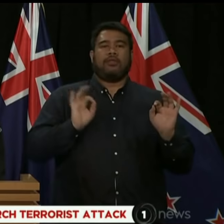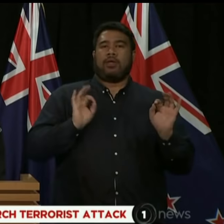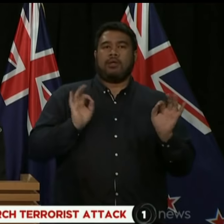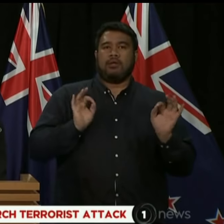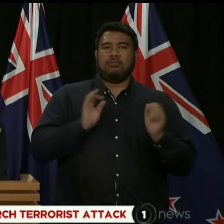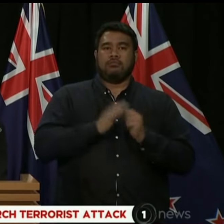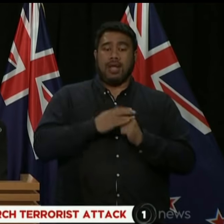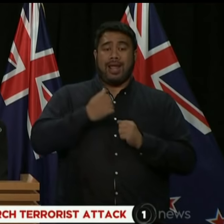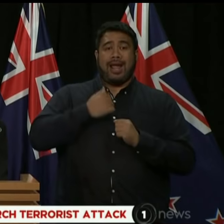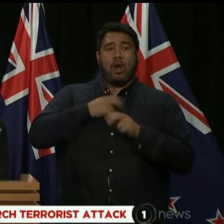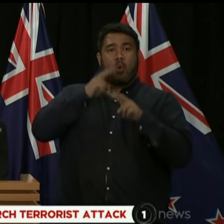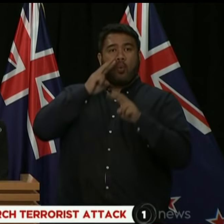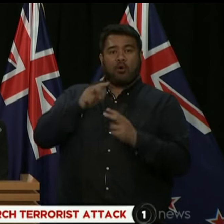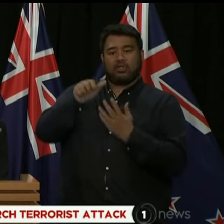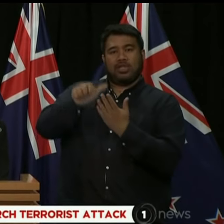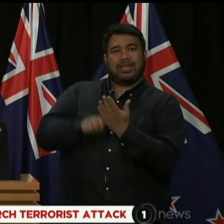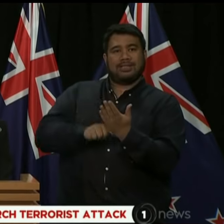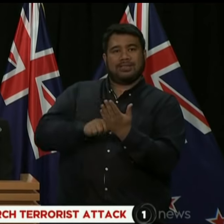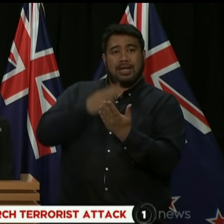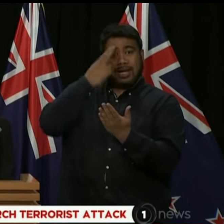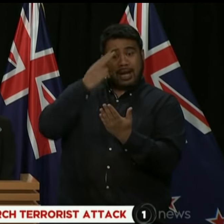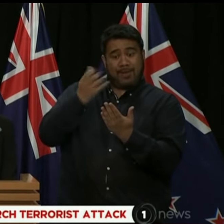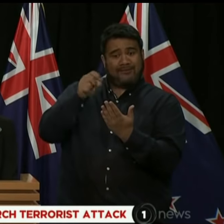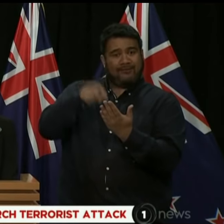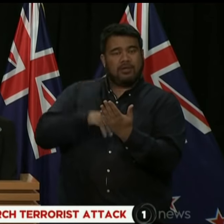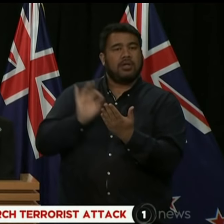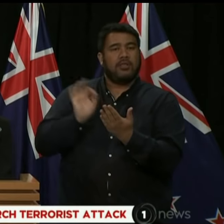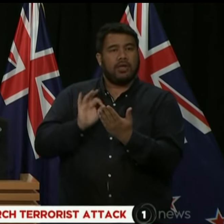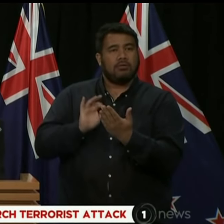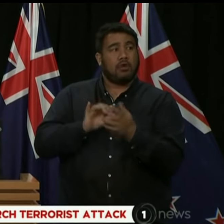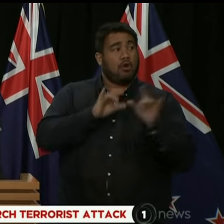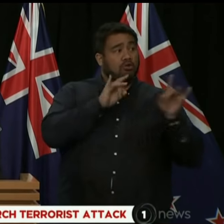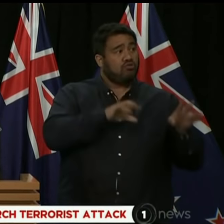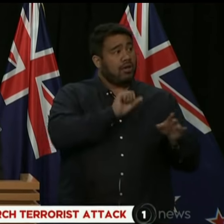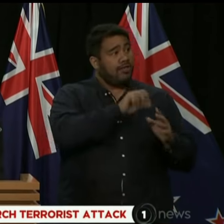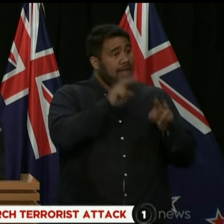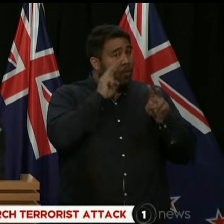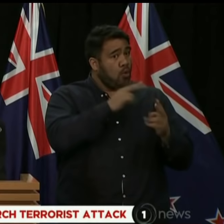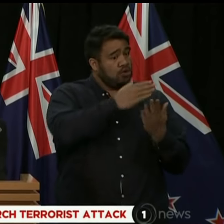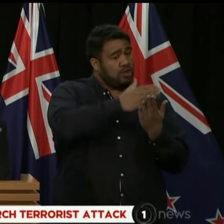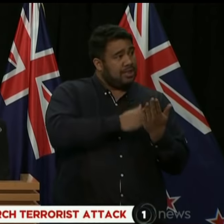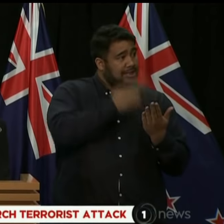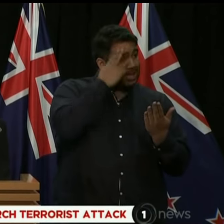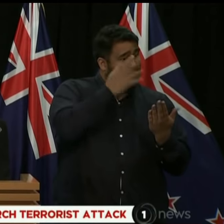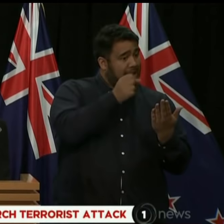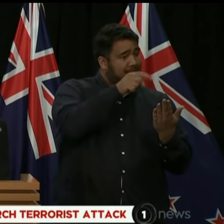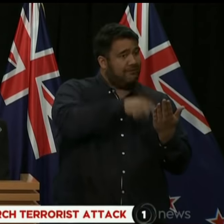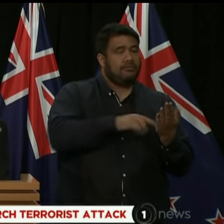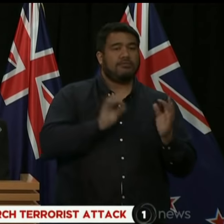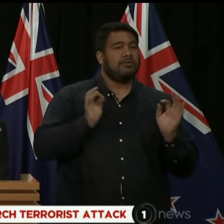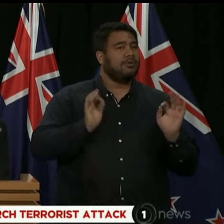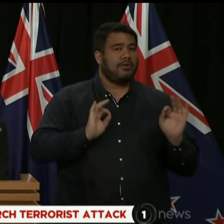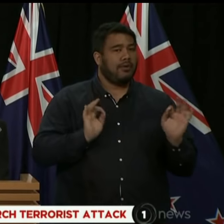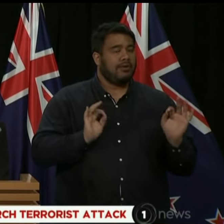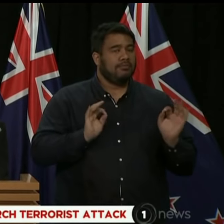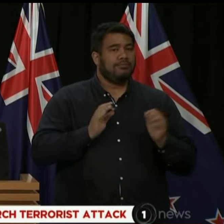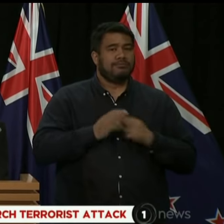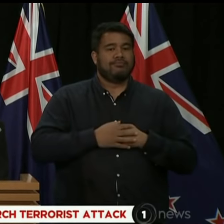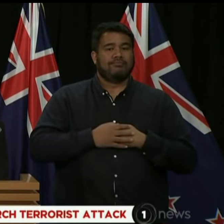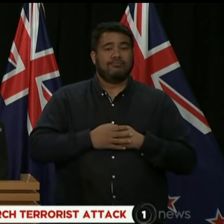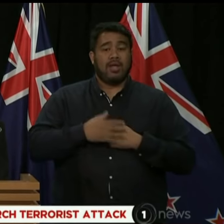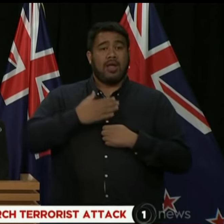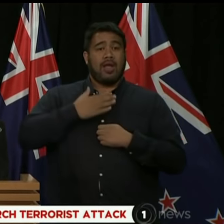here or in Australia. I want to be very clear, though, that our intelligence community and